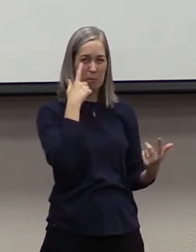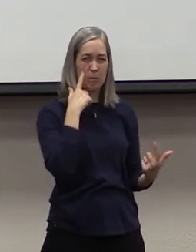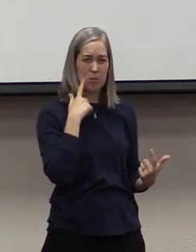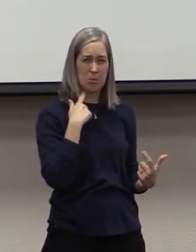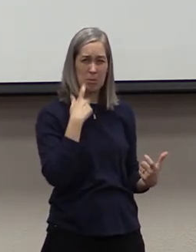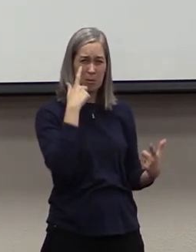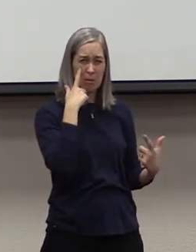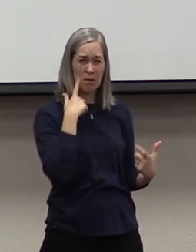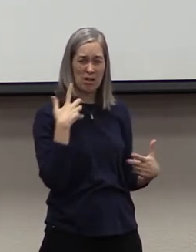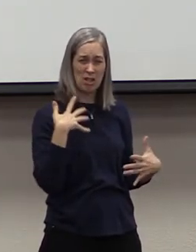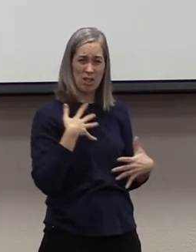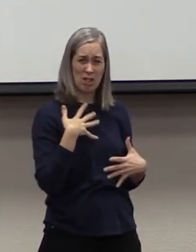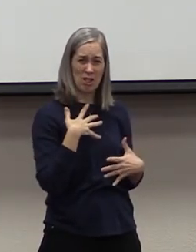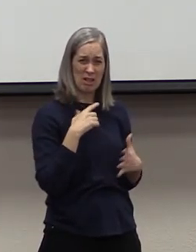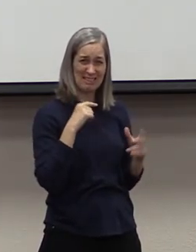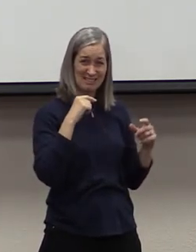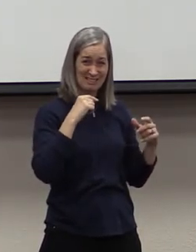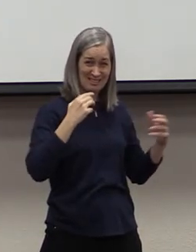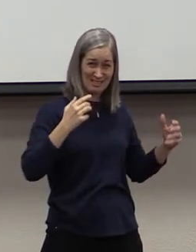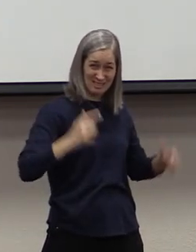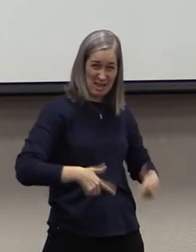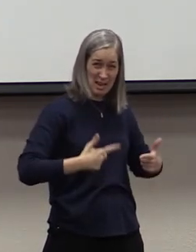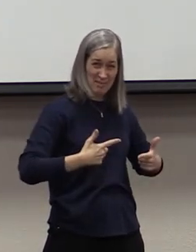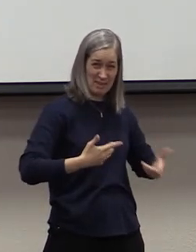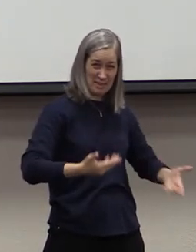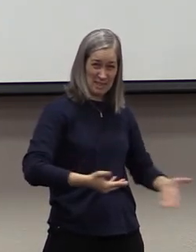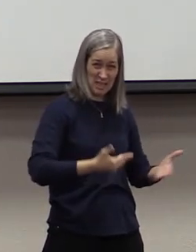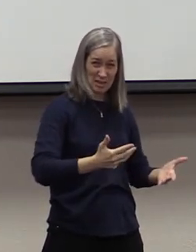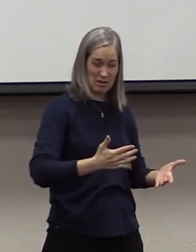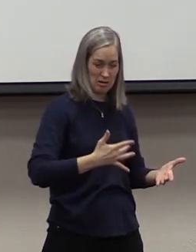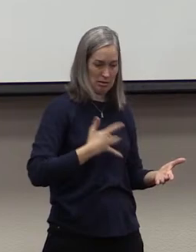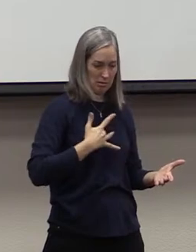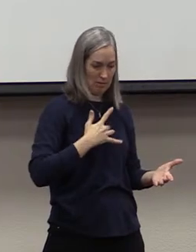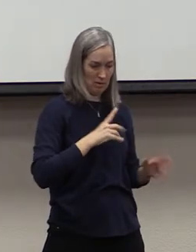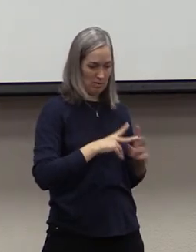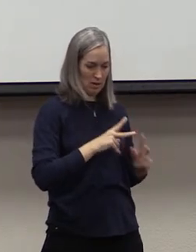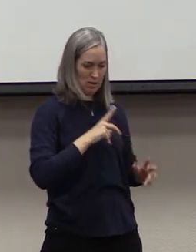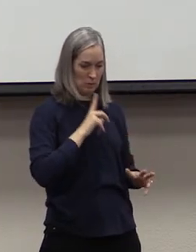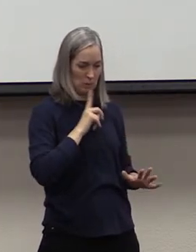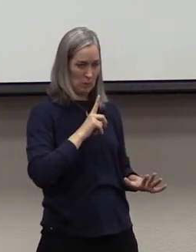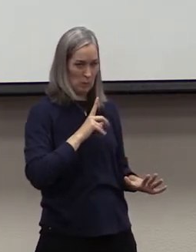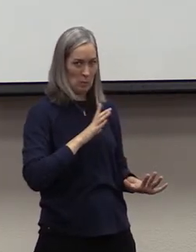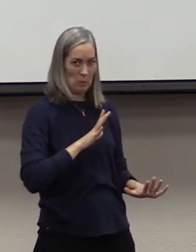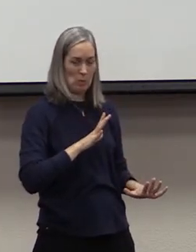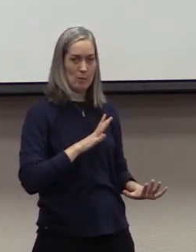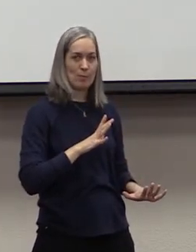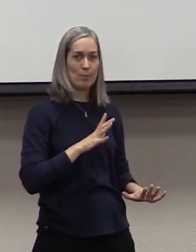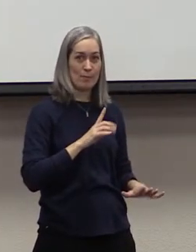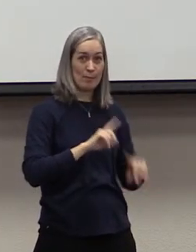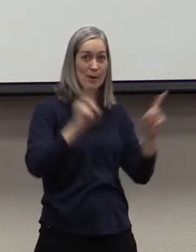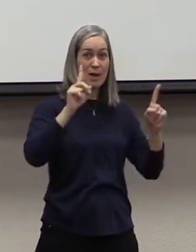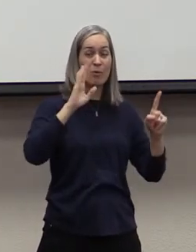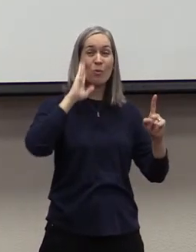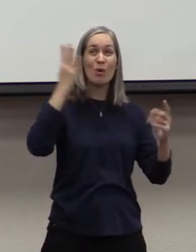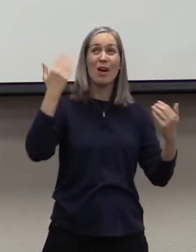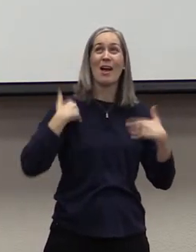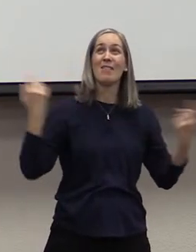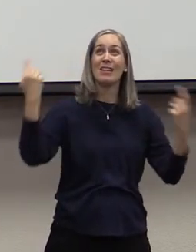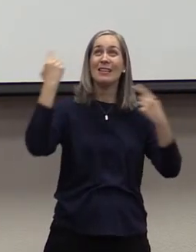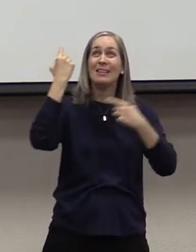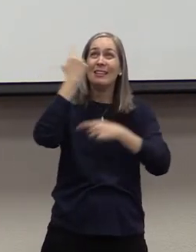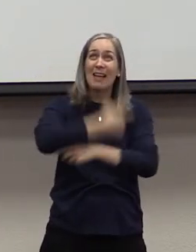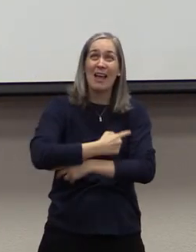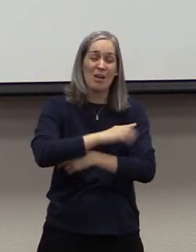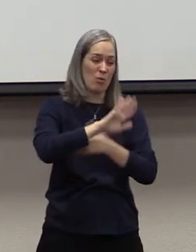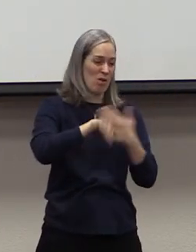and the fears of this life are very real. There will be a day when all of that goes away.